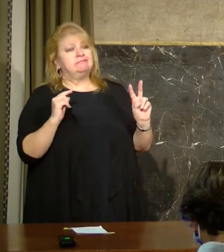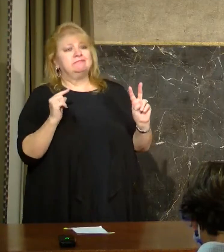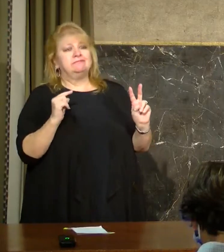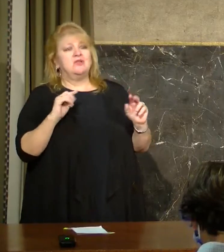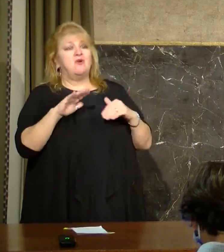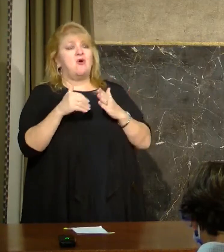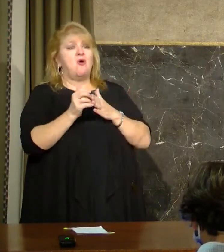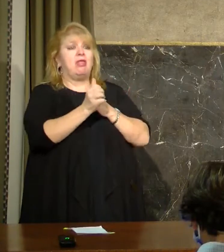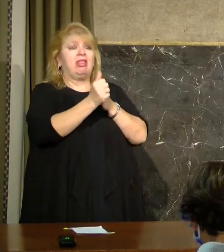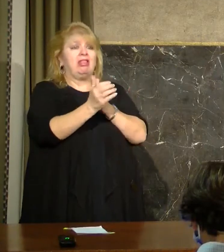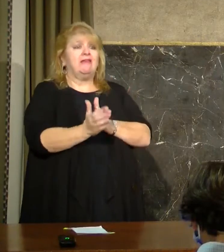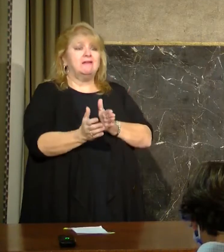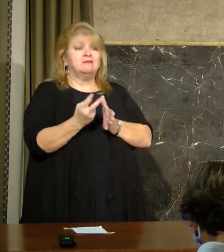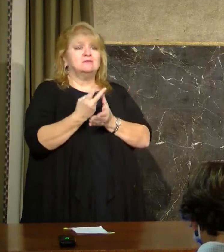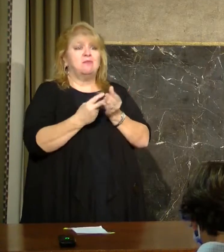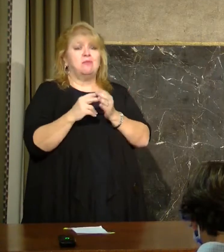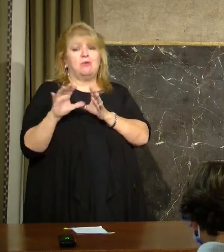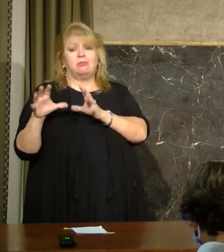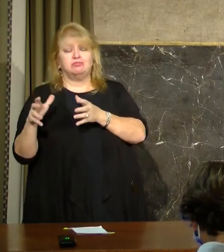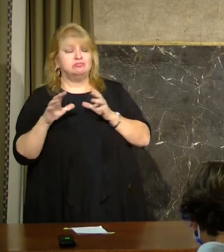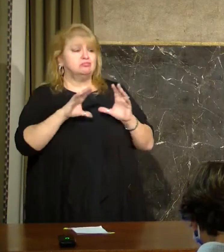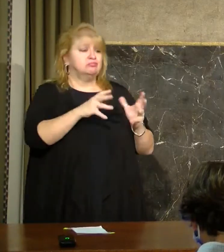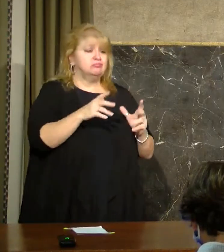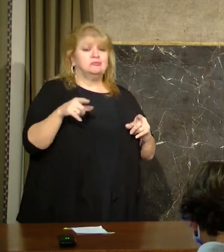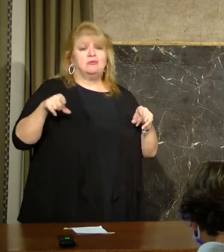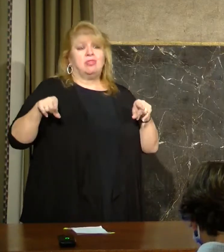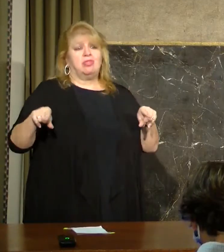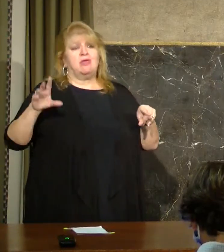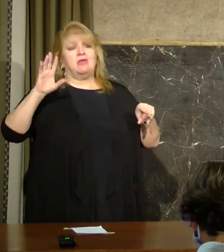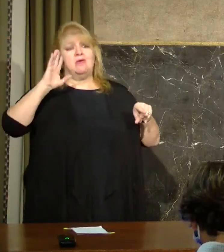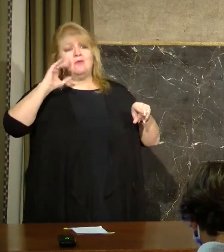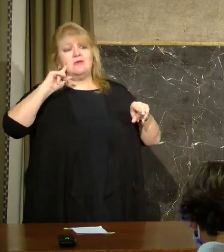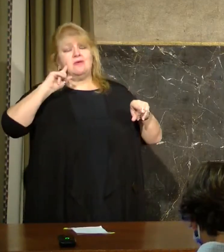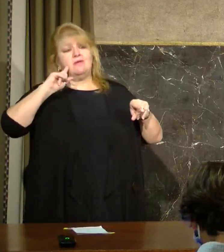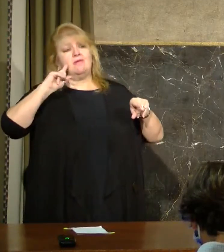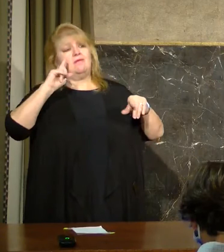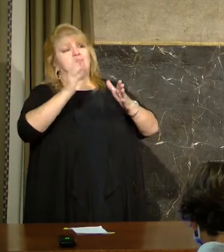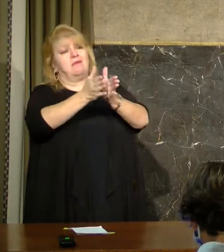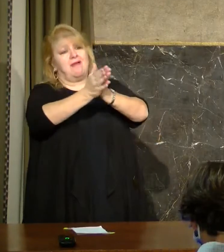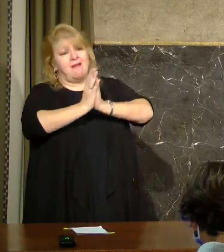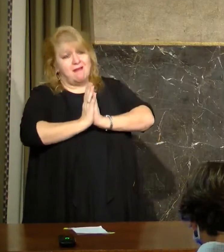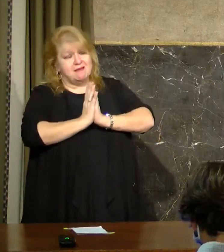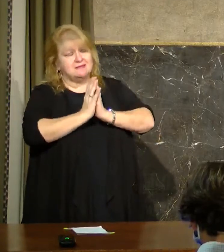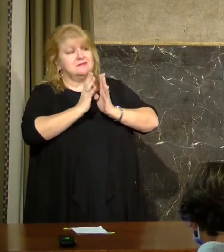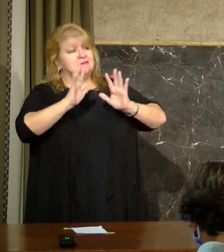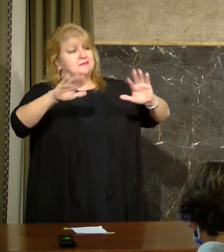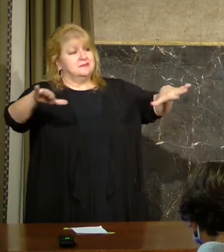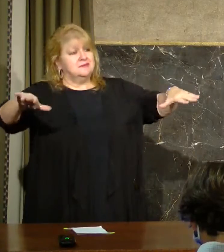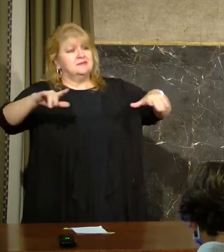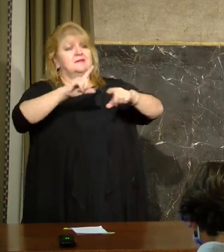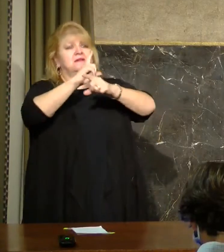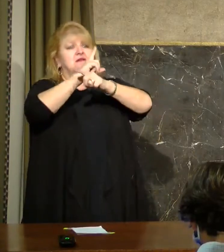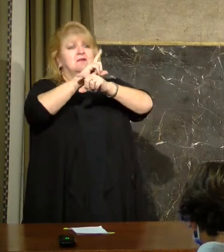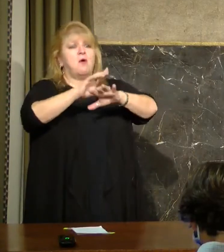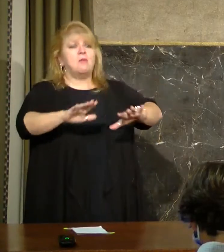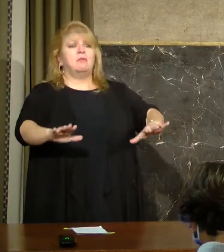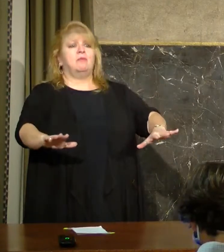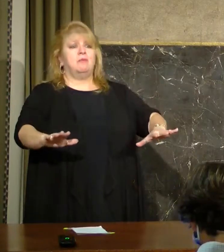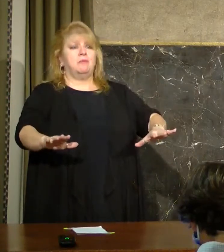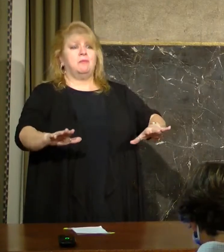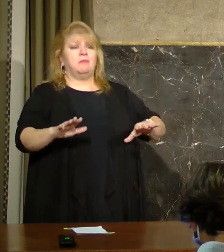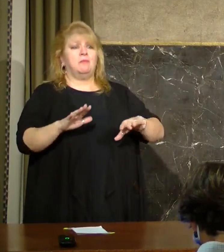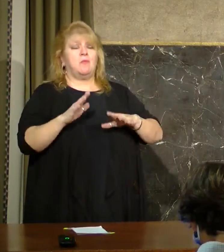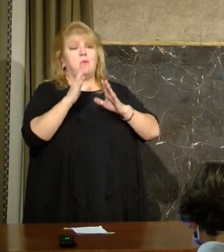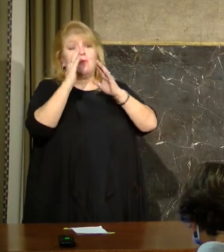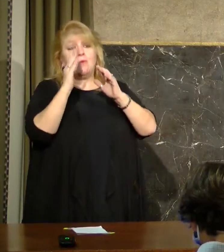leaders of both parties will call for calm and there won't be any more injuries